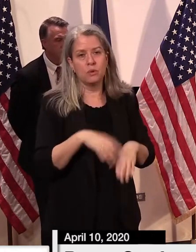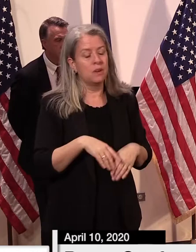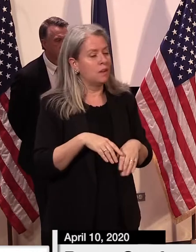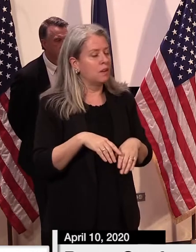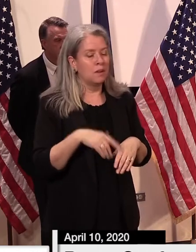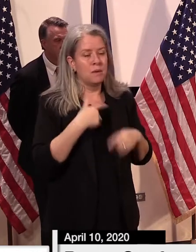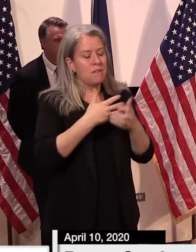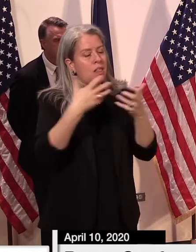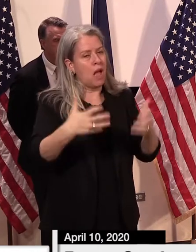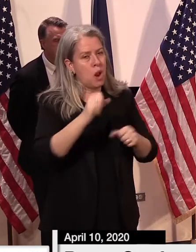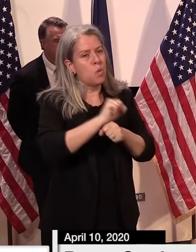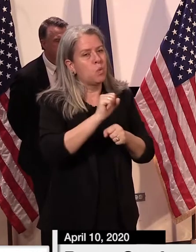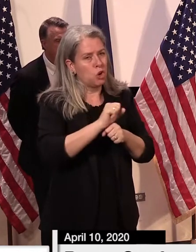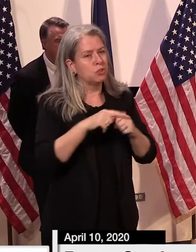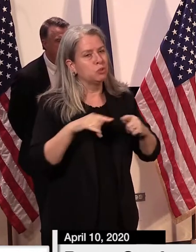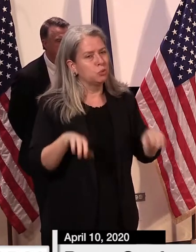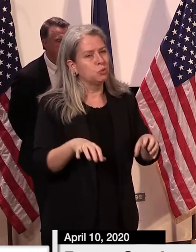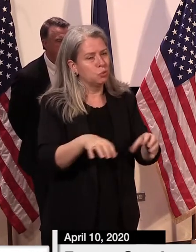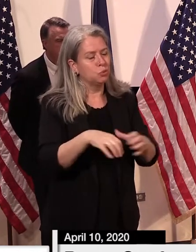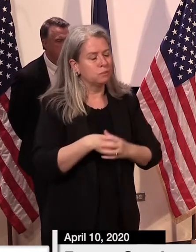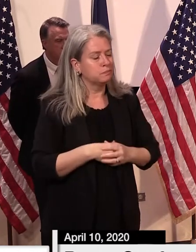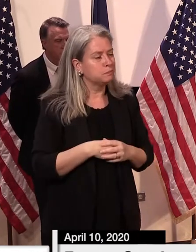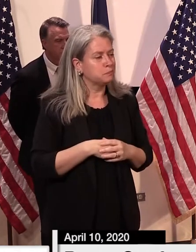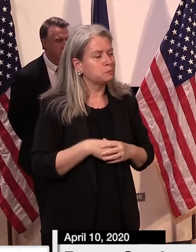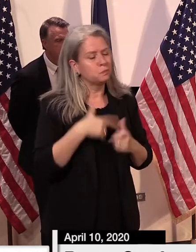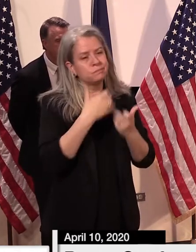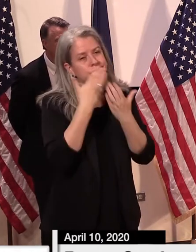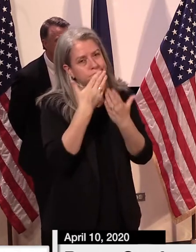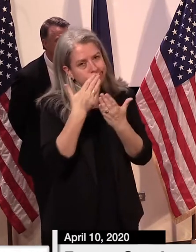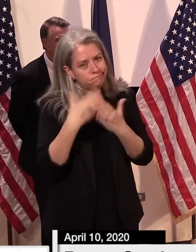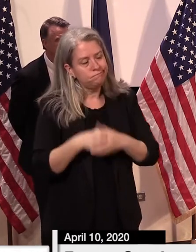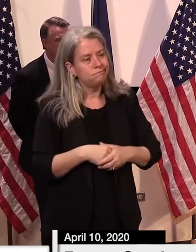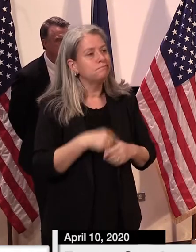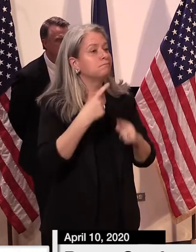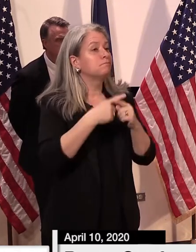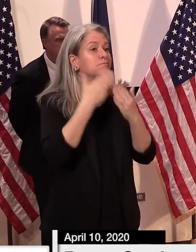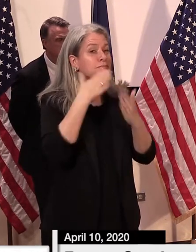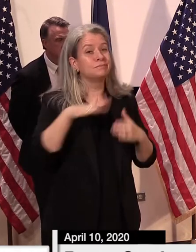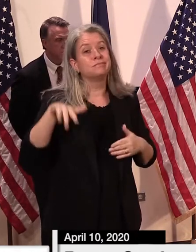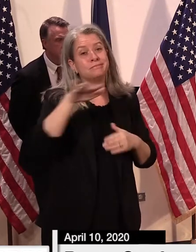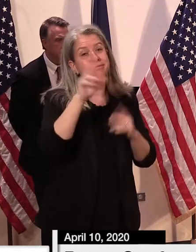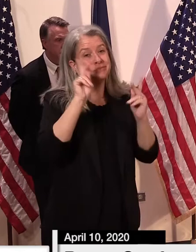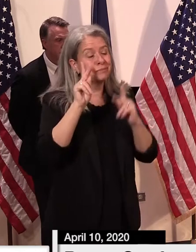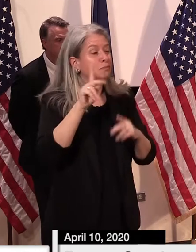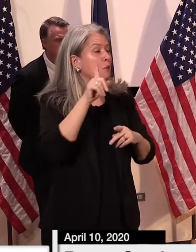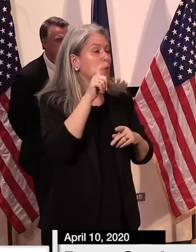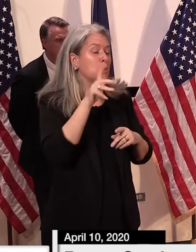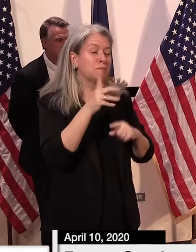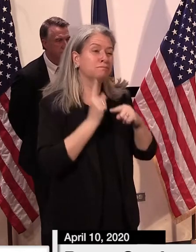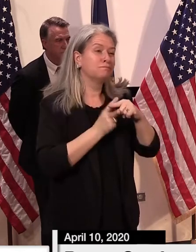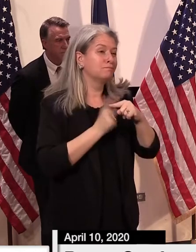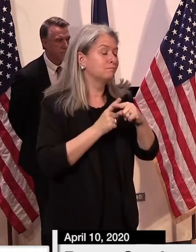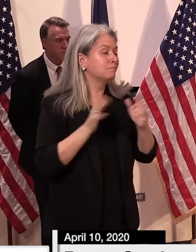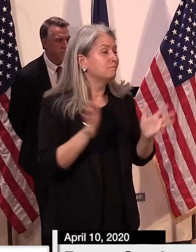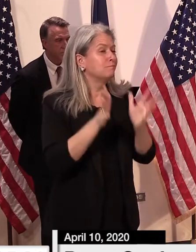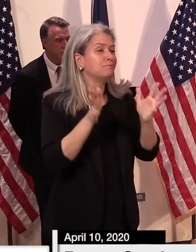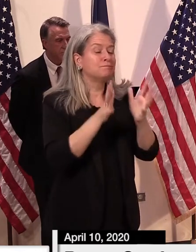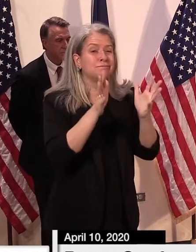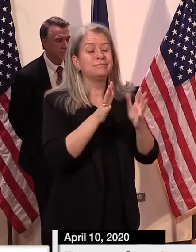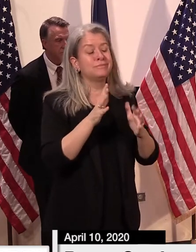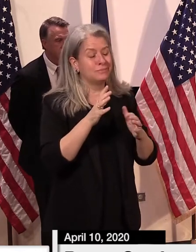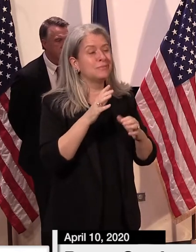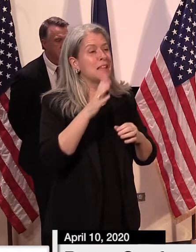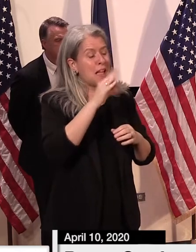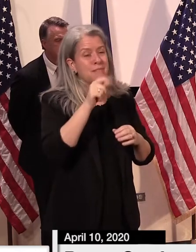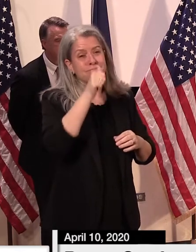going. And also, a thank you to those members of the public who continue to encourage us through their words, but